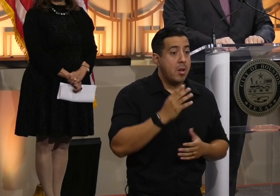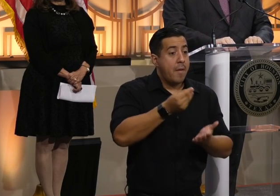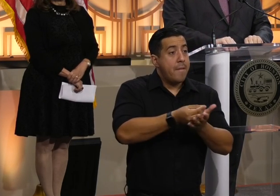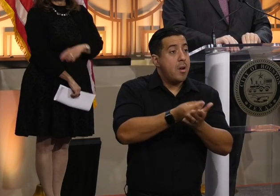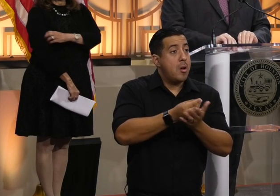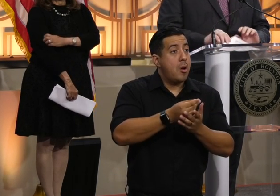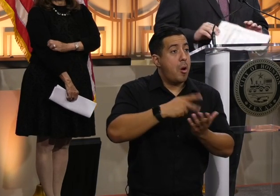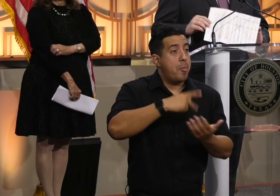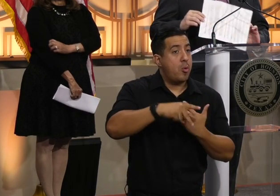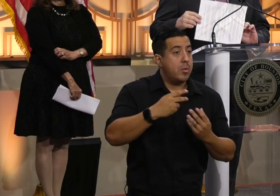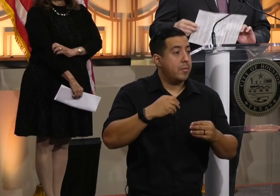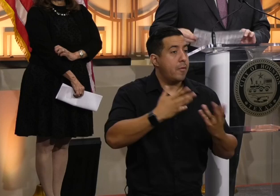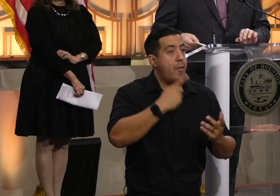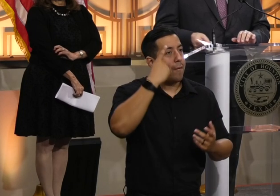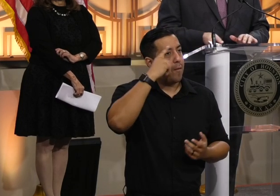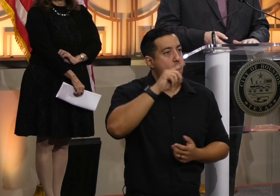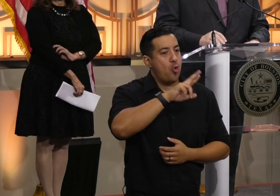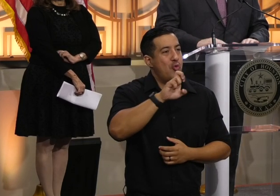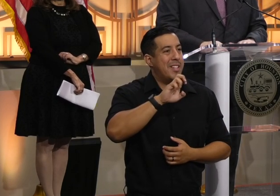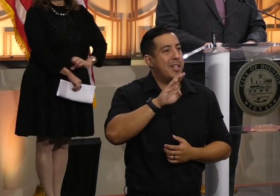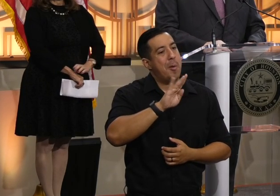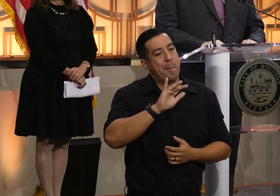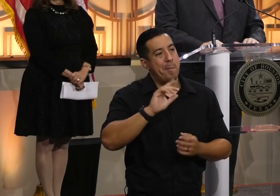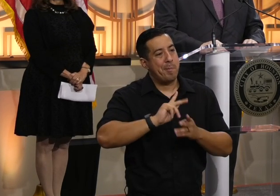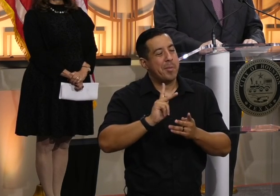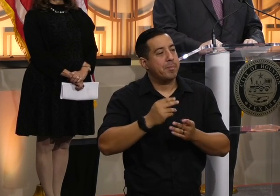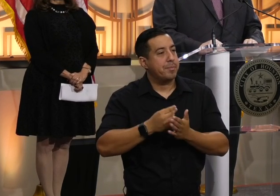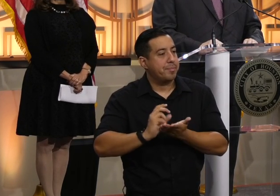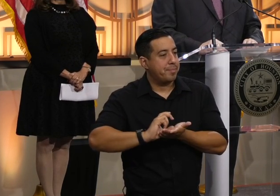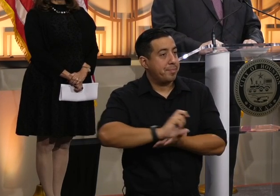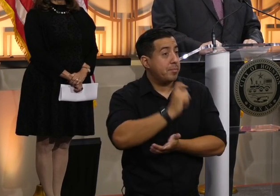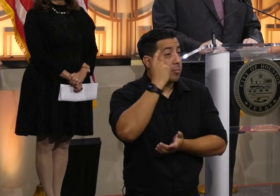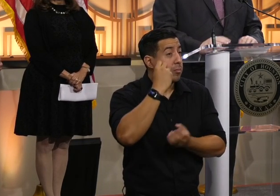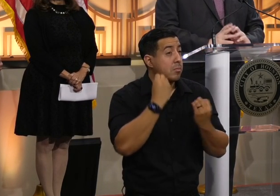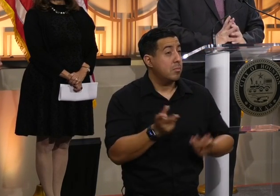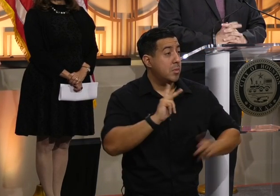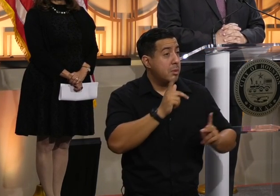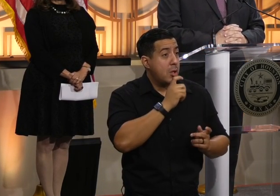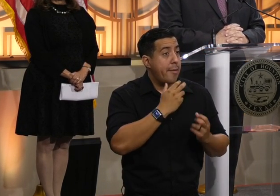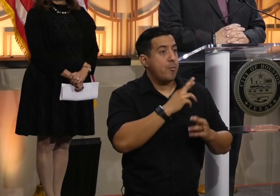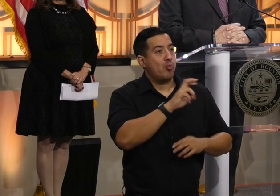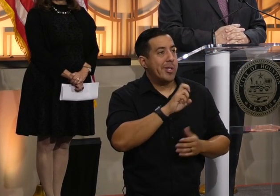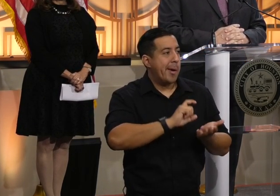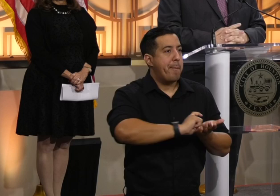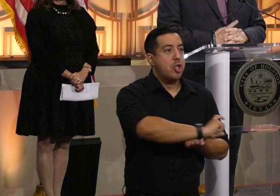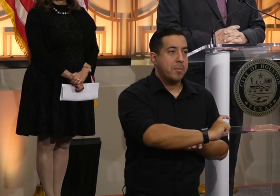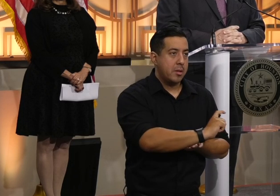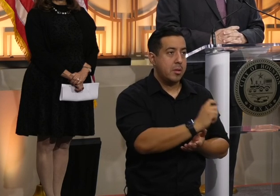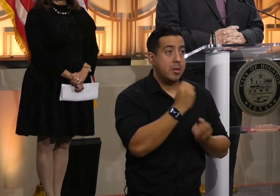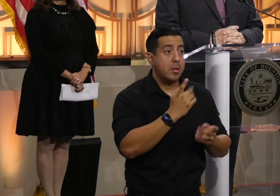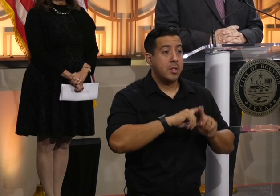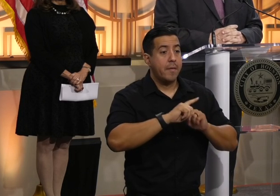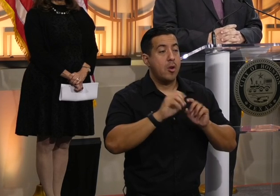are currently provided through reimbursement also. But we have a lot of people coming in, so there's a lot of reimbursements. That means right now local